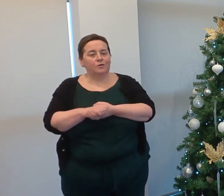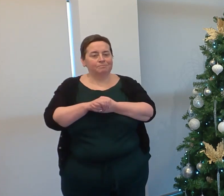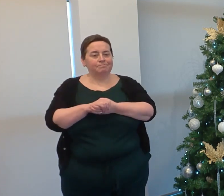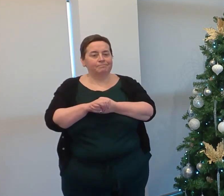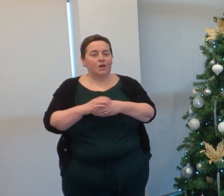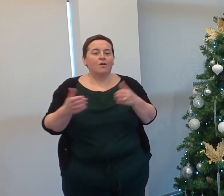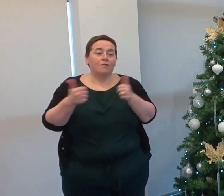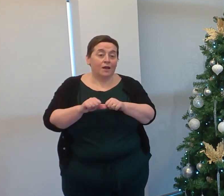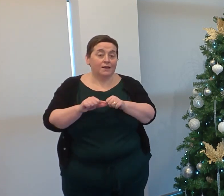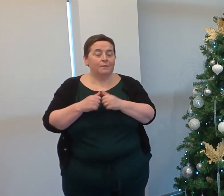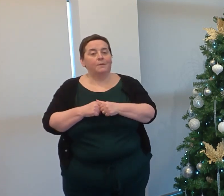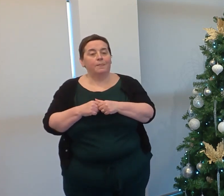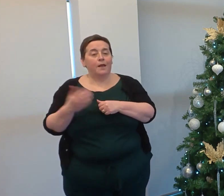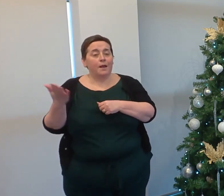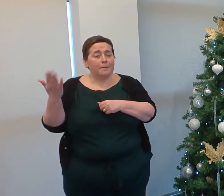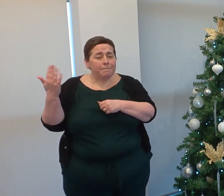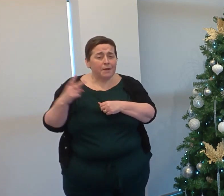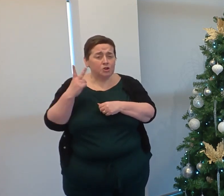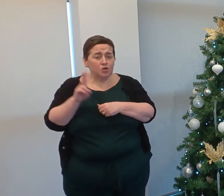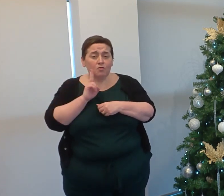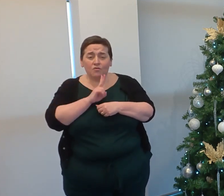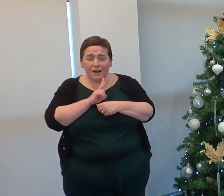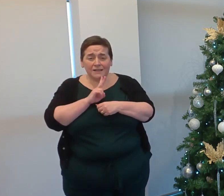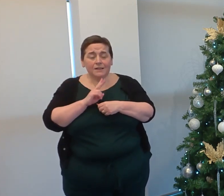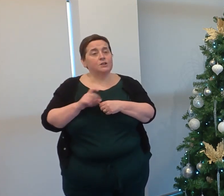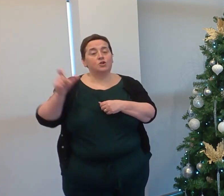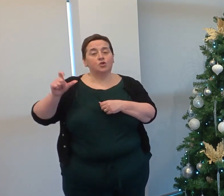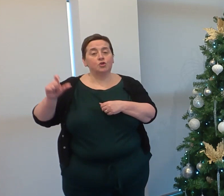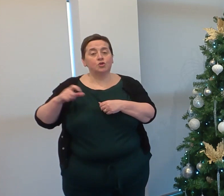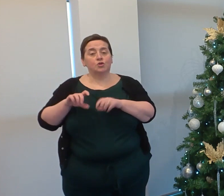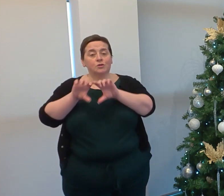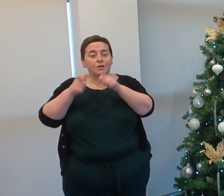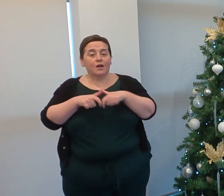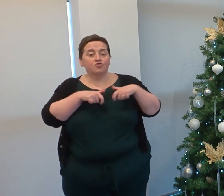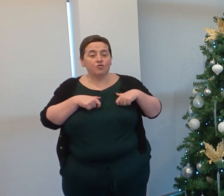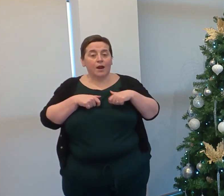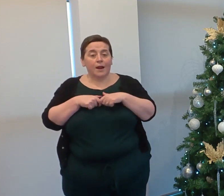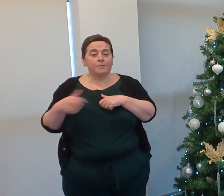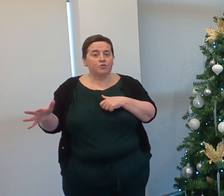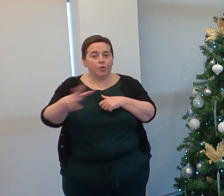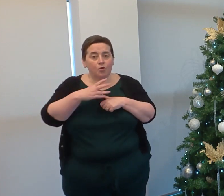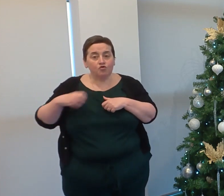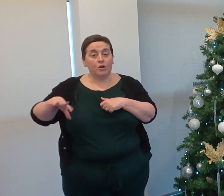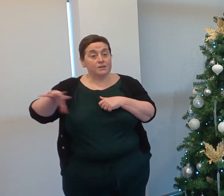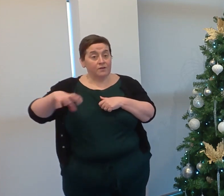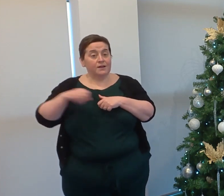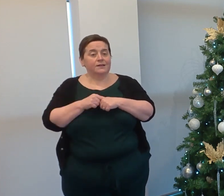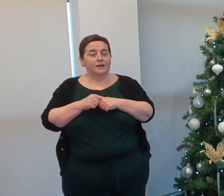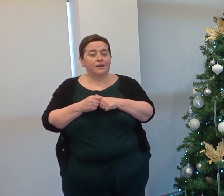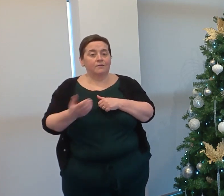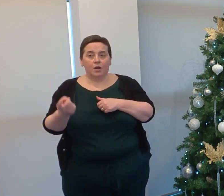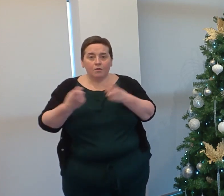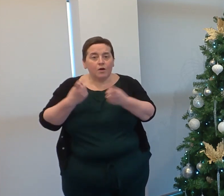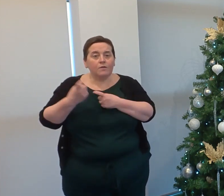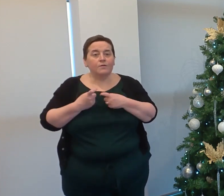And finally, over the past two Fridays, student class representatives from across all areas of the Faculty have attended